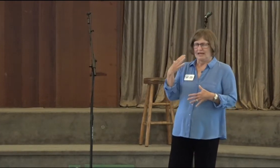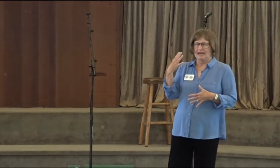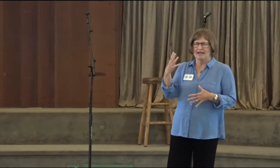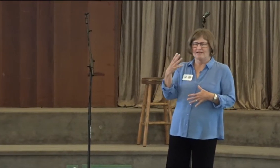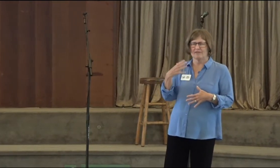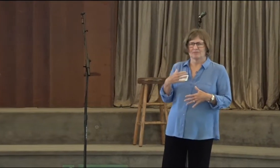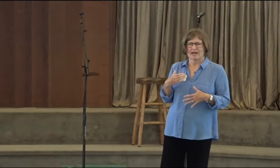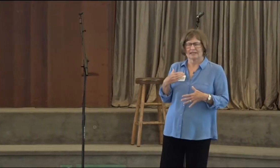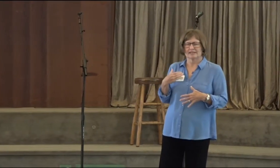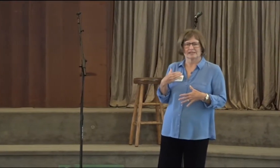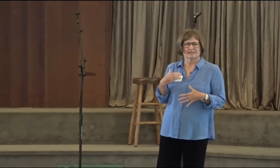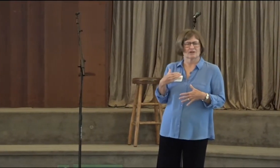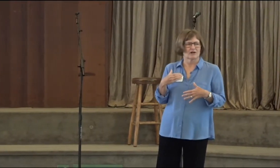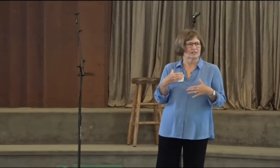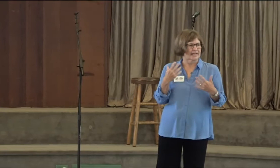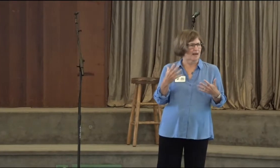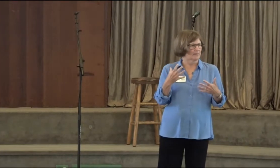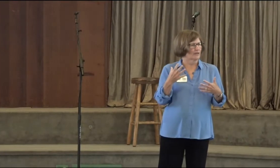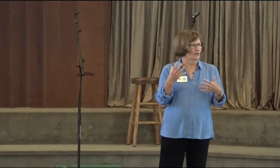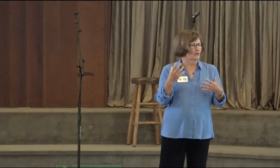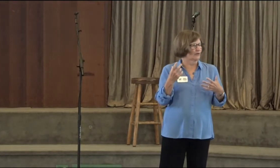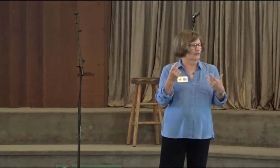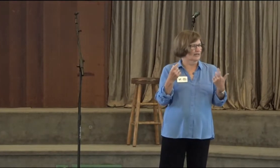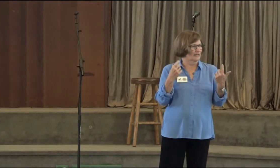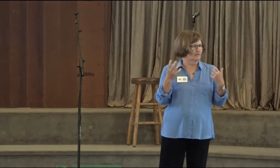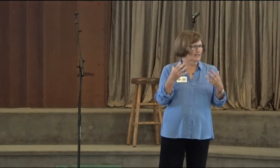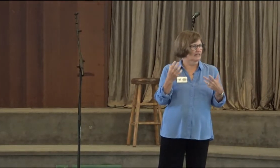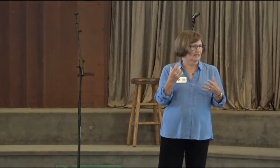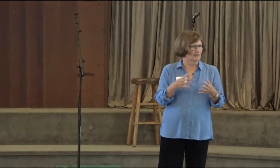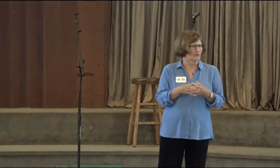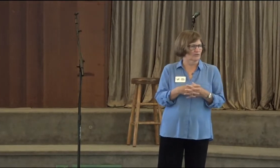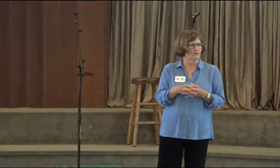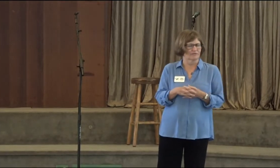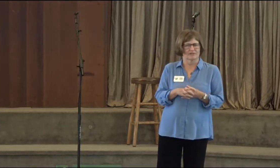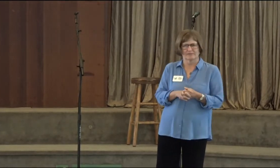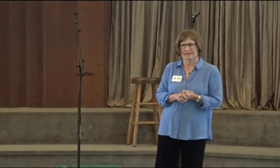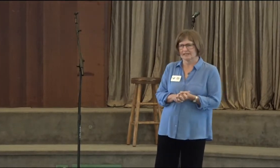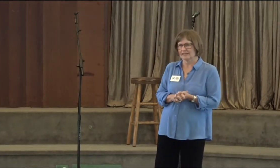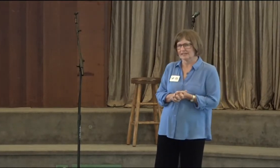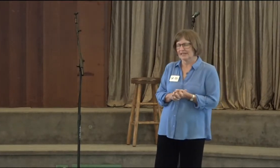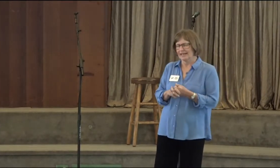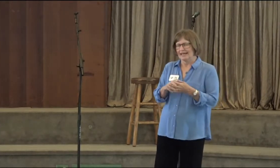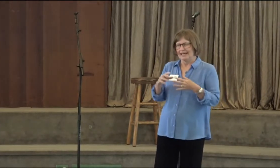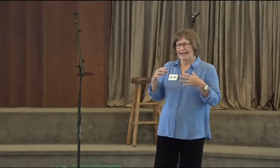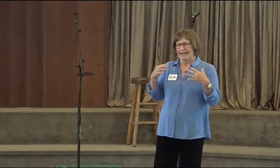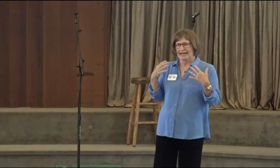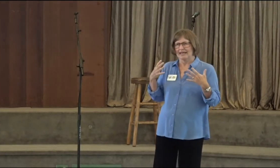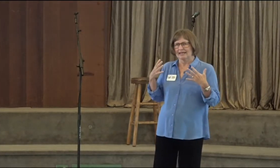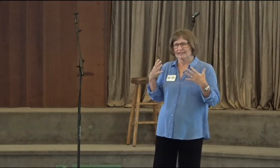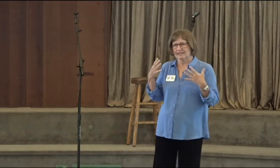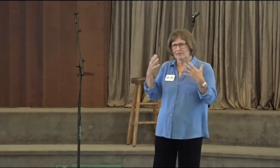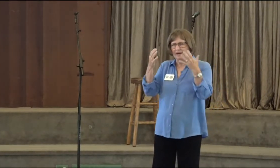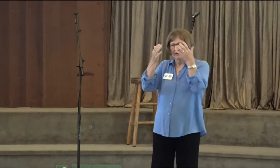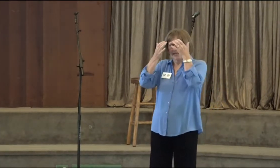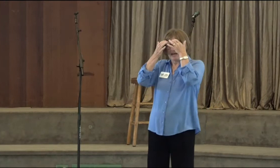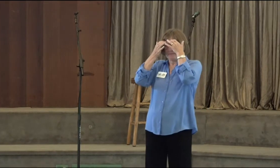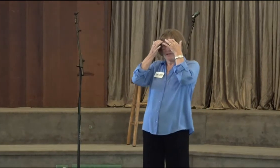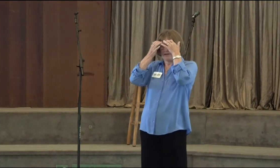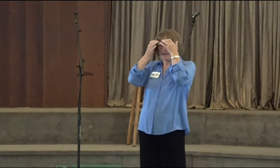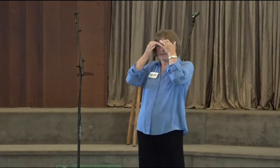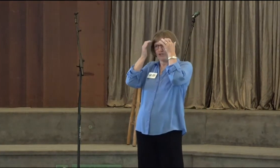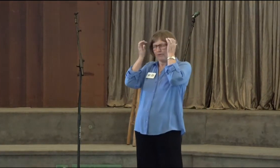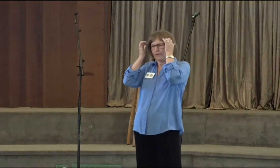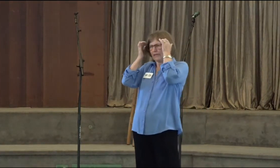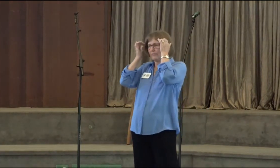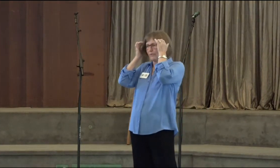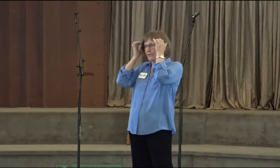I have the practice, it's called tapping or EFT, emotional freedom techniques. And it's about tapping